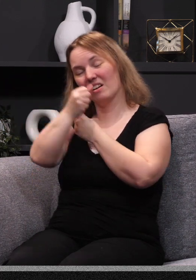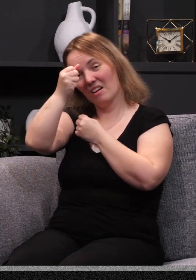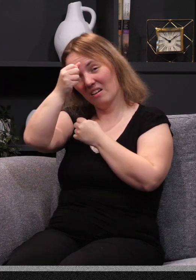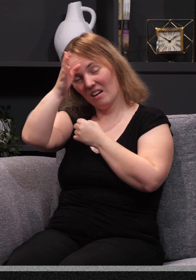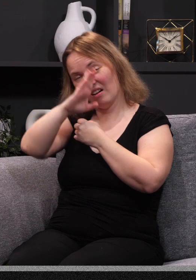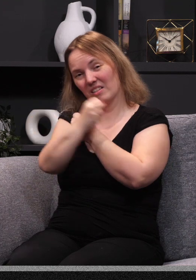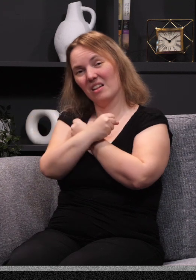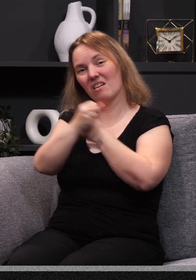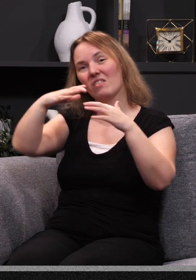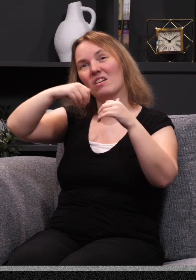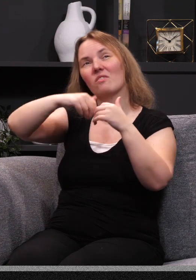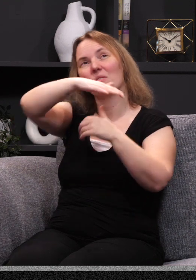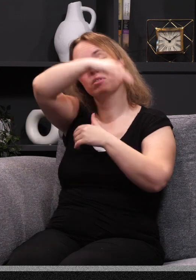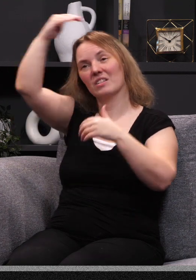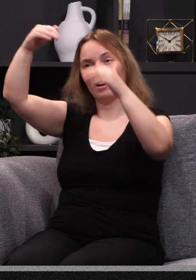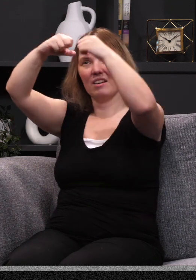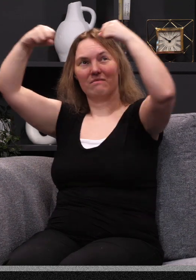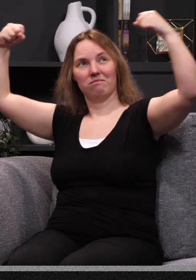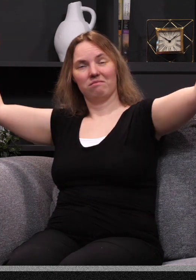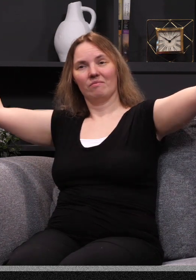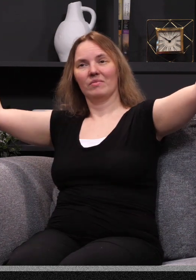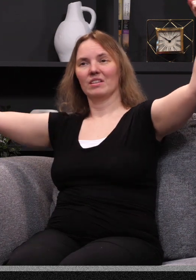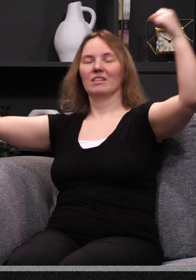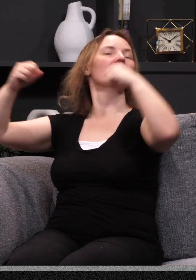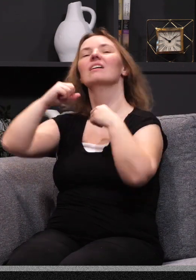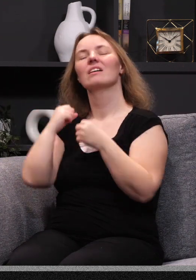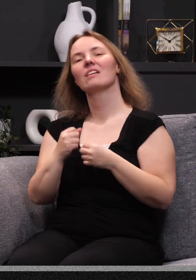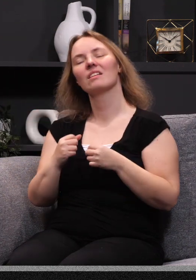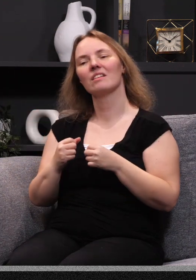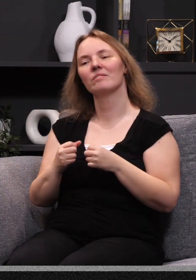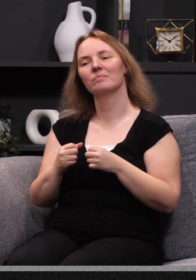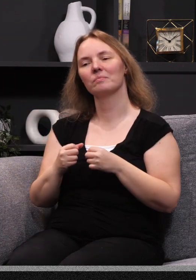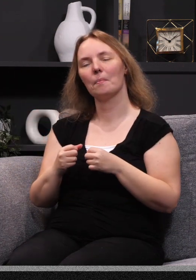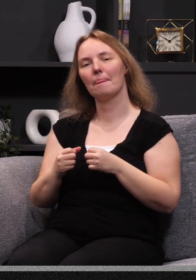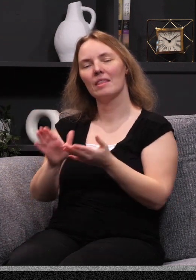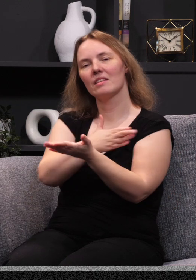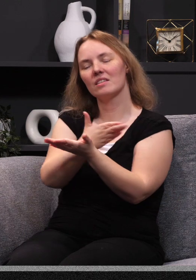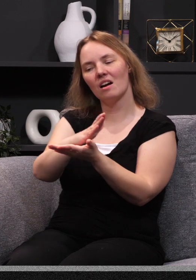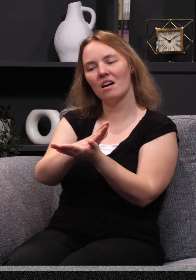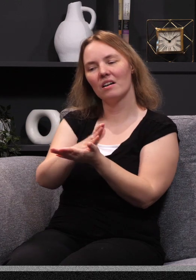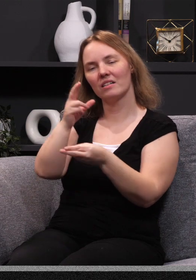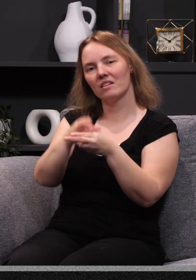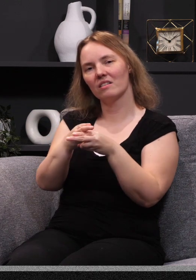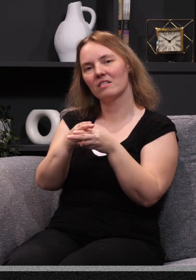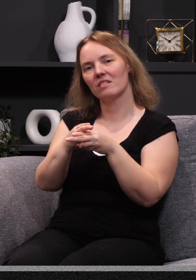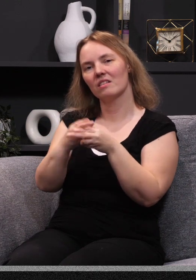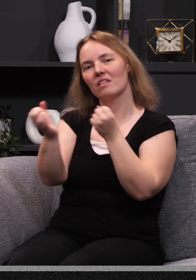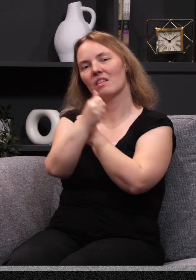sky to sky. That's my favorite hymn. It's called The Love of God. And I've asked the worship team this morning to sing it. Can